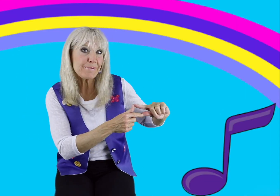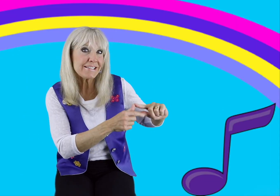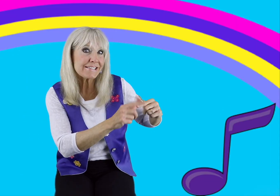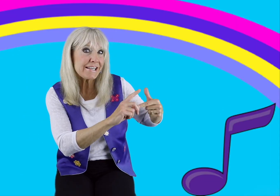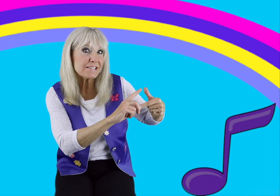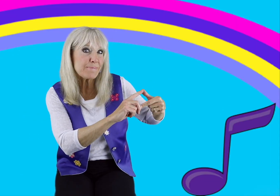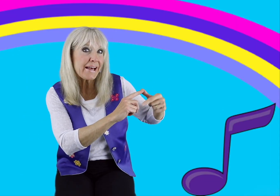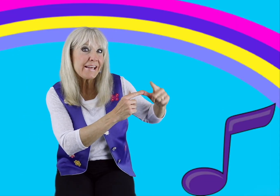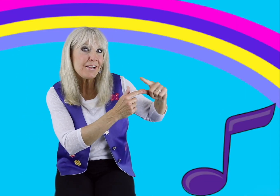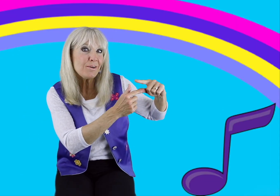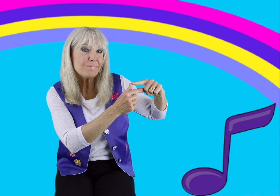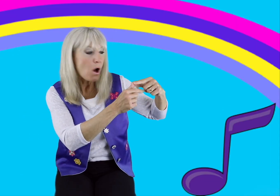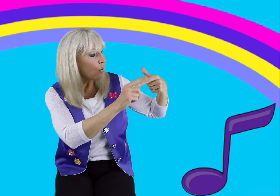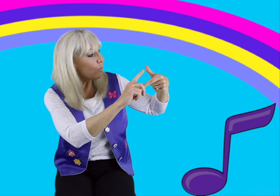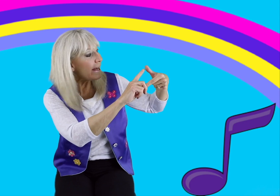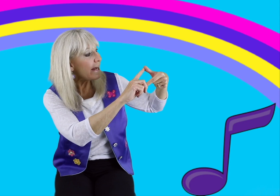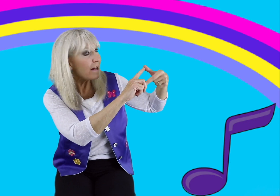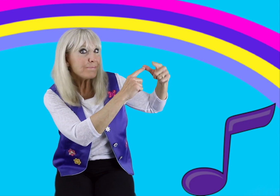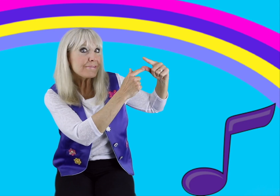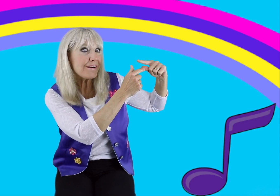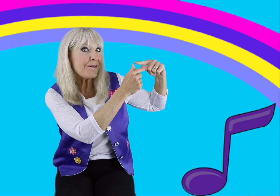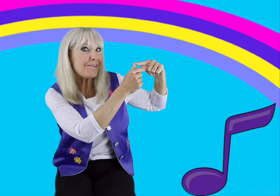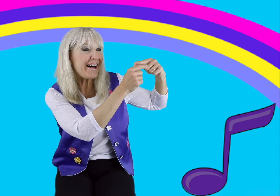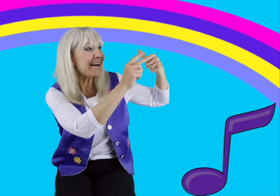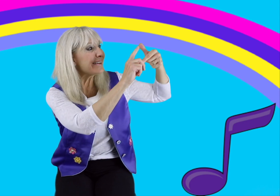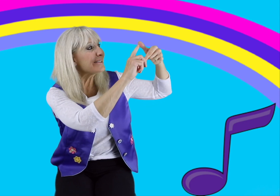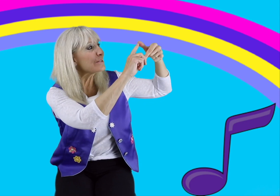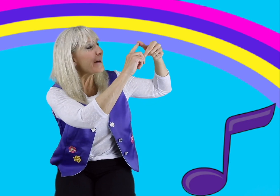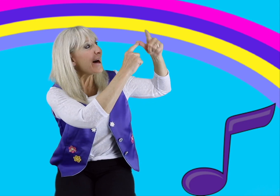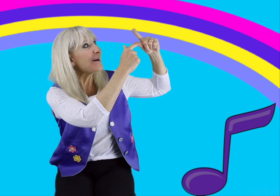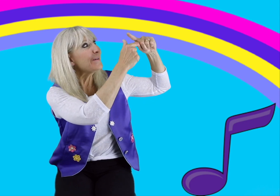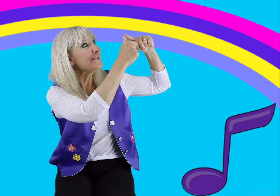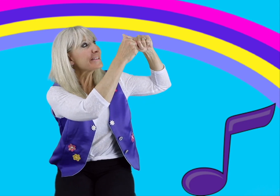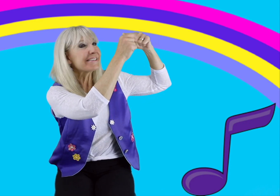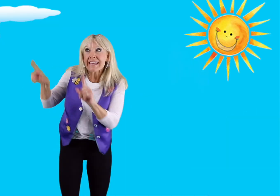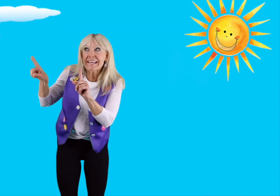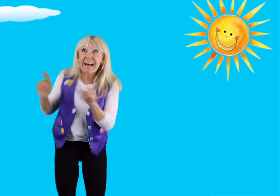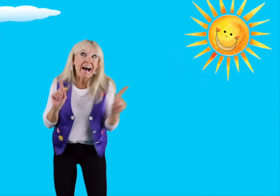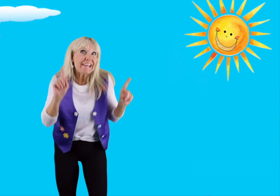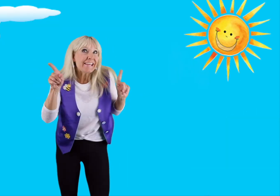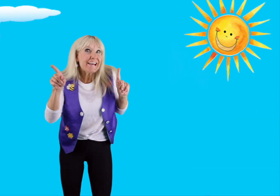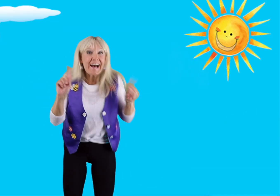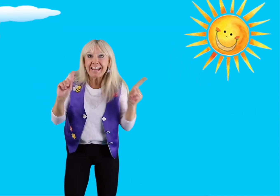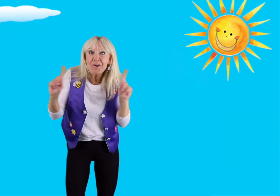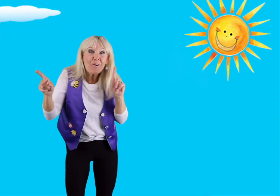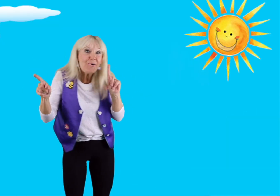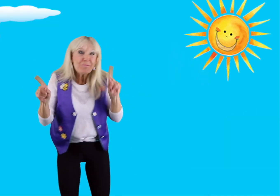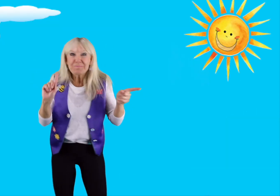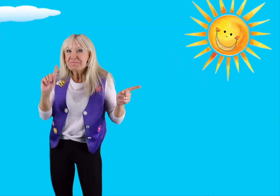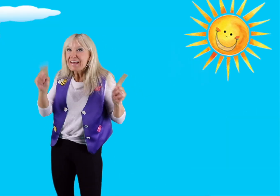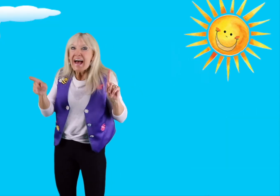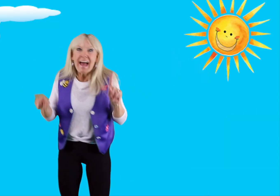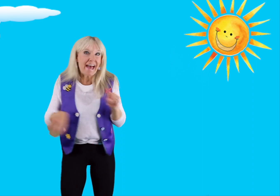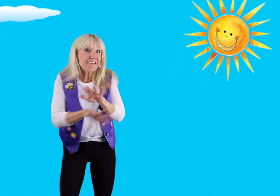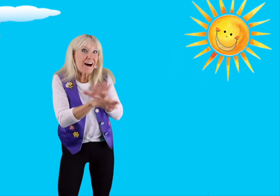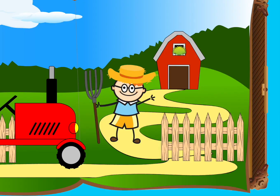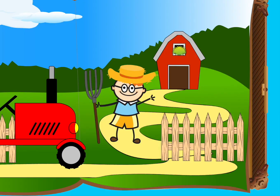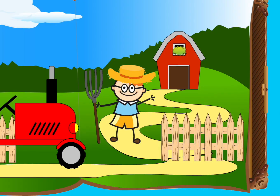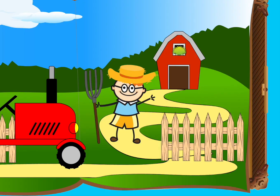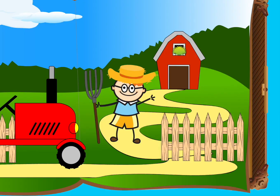Bitsy Spider went up the water spout! E-I-E-I-O! And on this